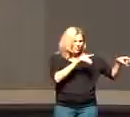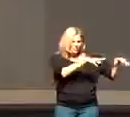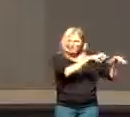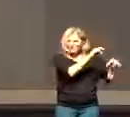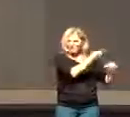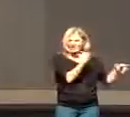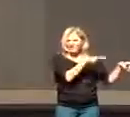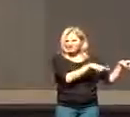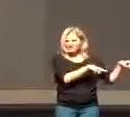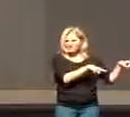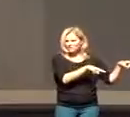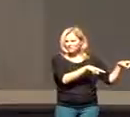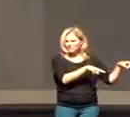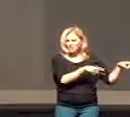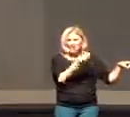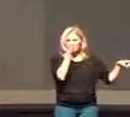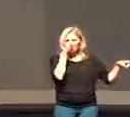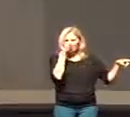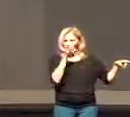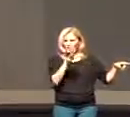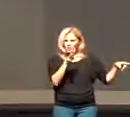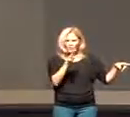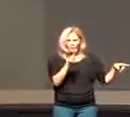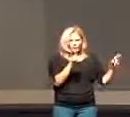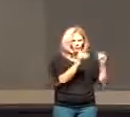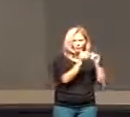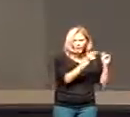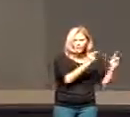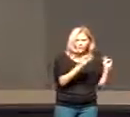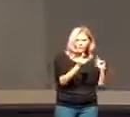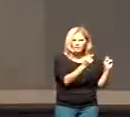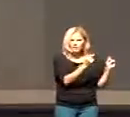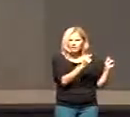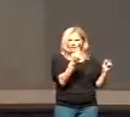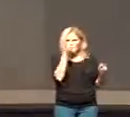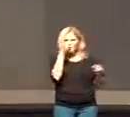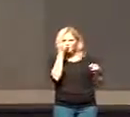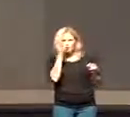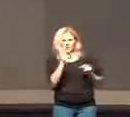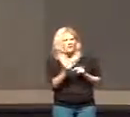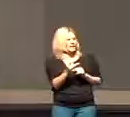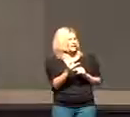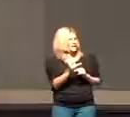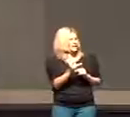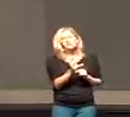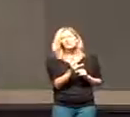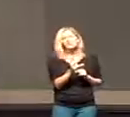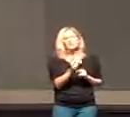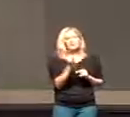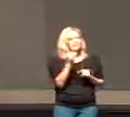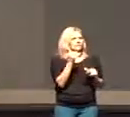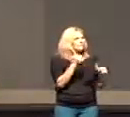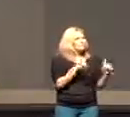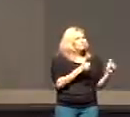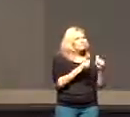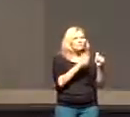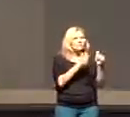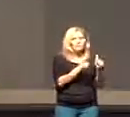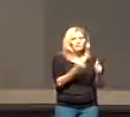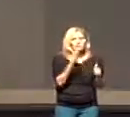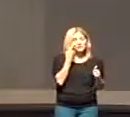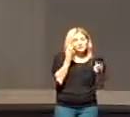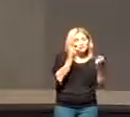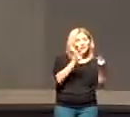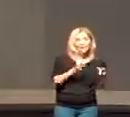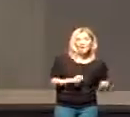crowds say, I don't care what the rumor is, I don't care about what those who are just following to